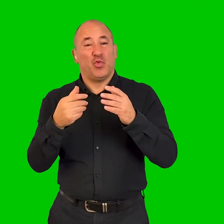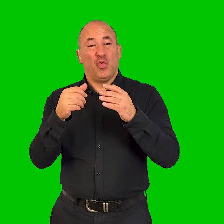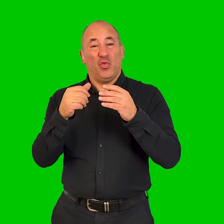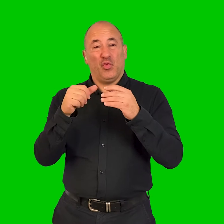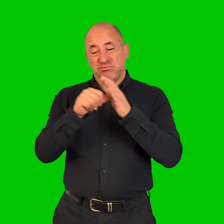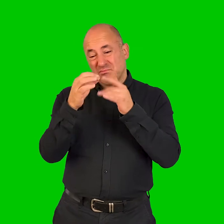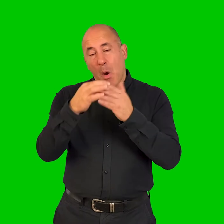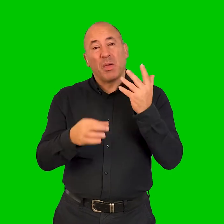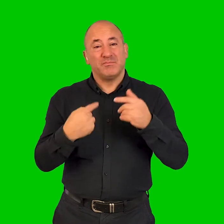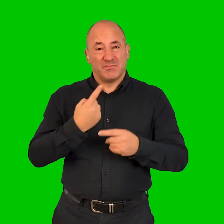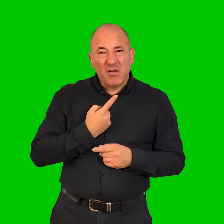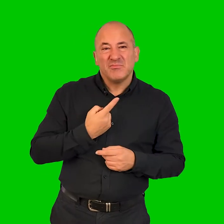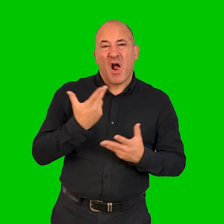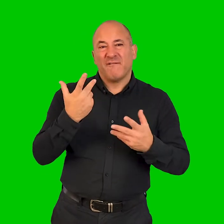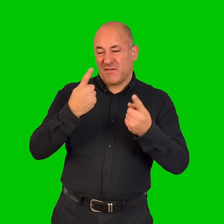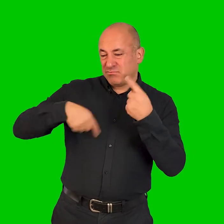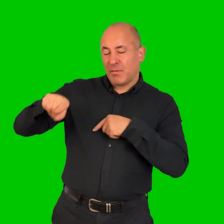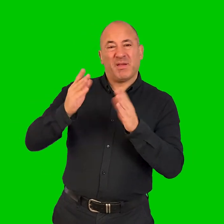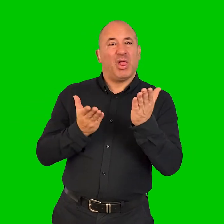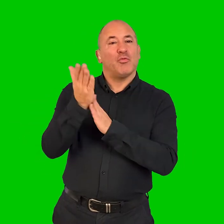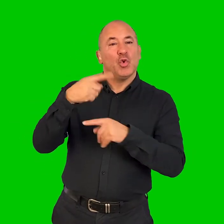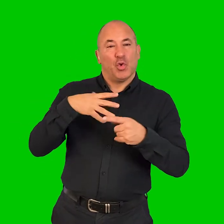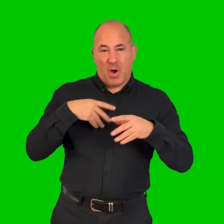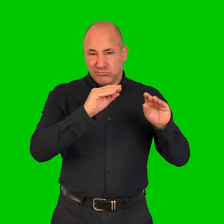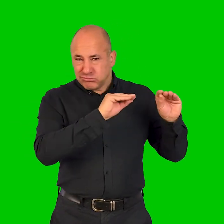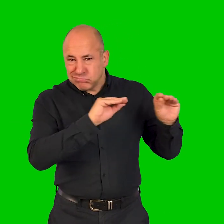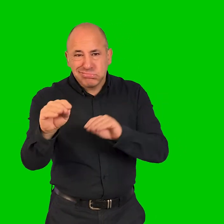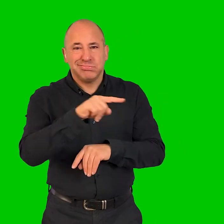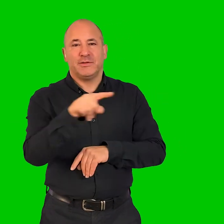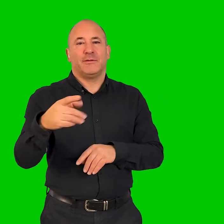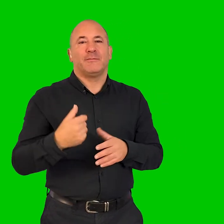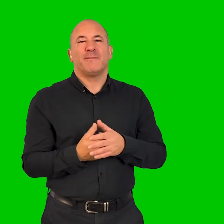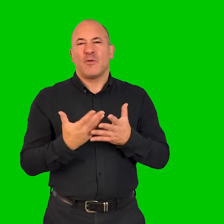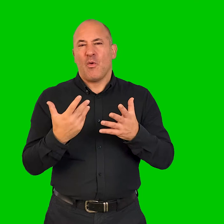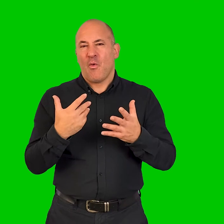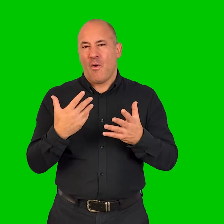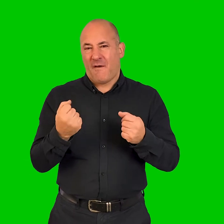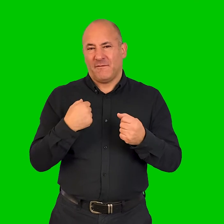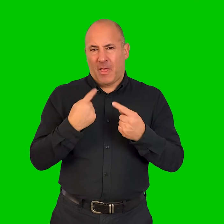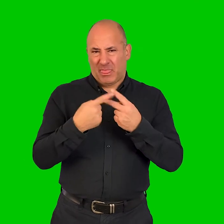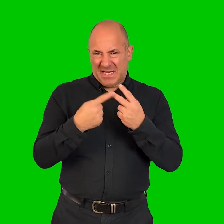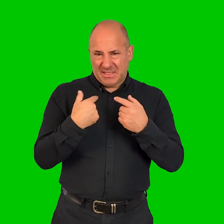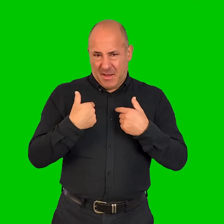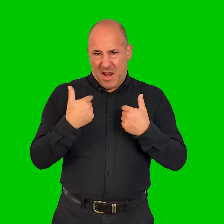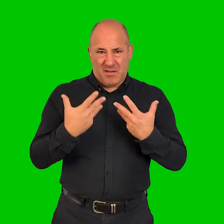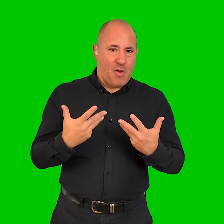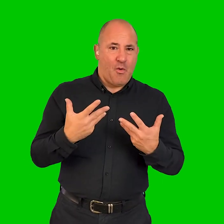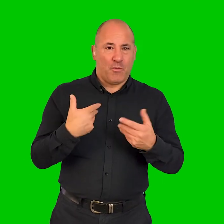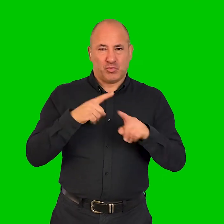to educate people around the issues that myself and a bunch of people experience. And so I've